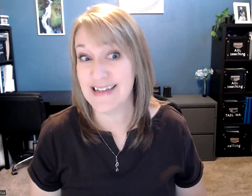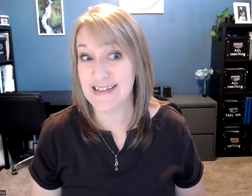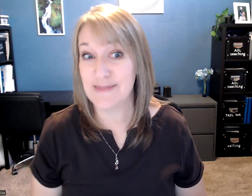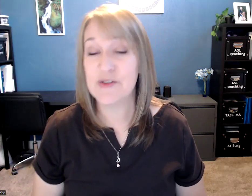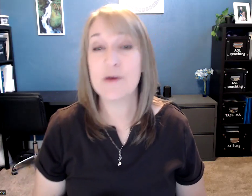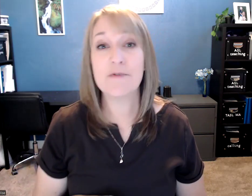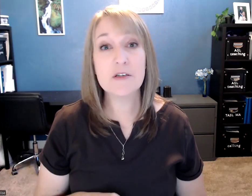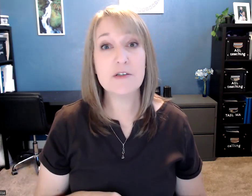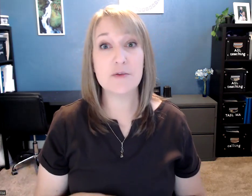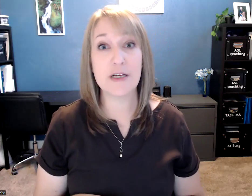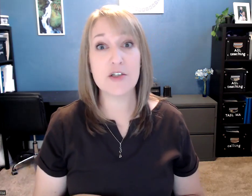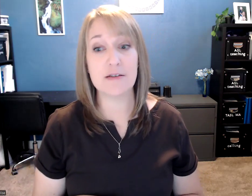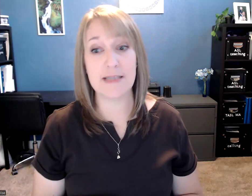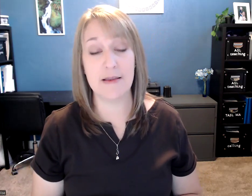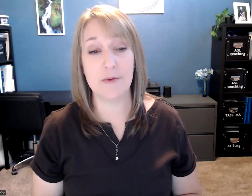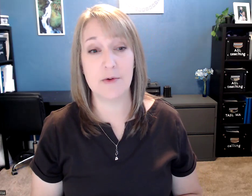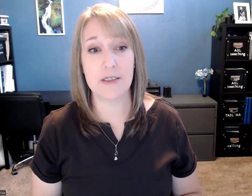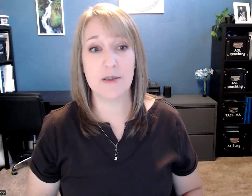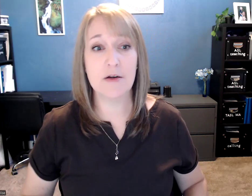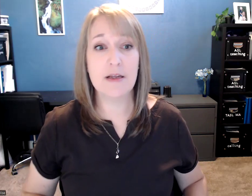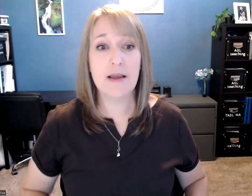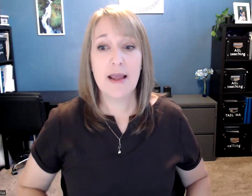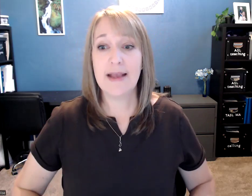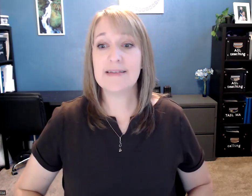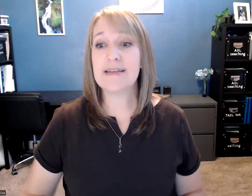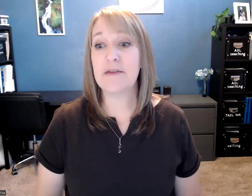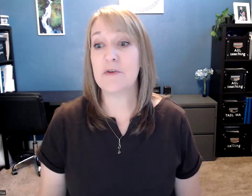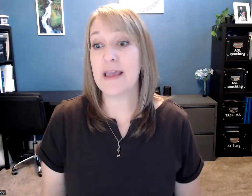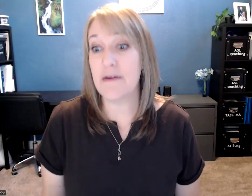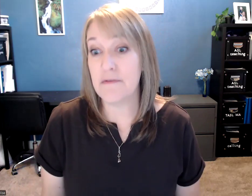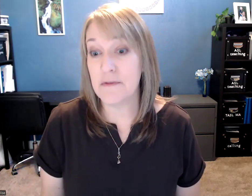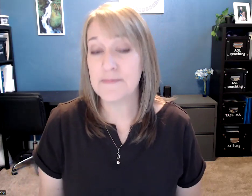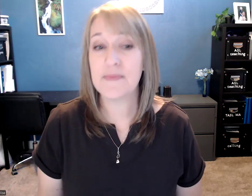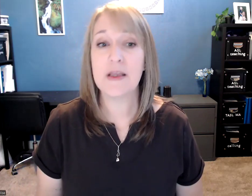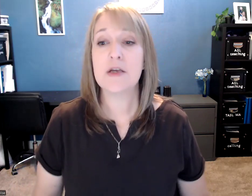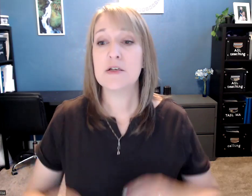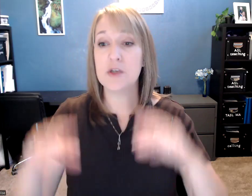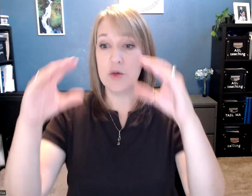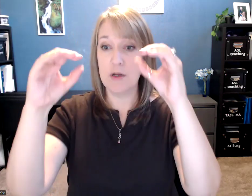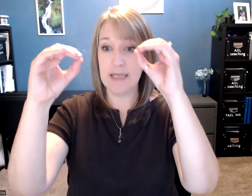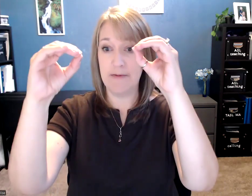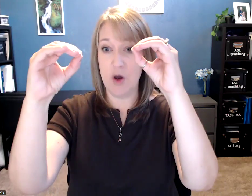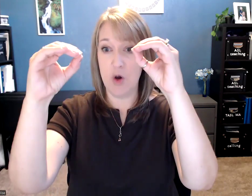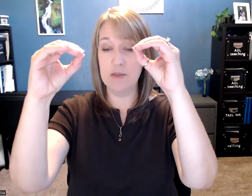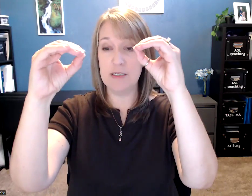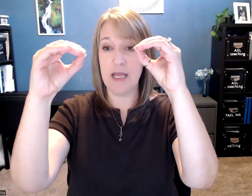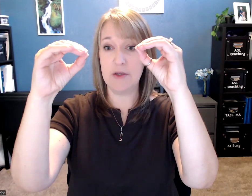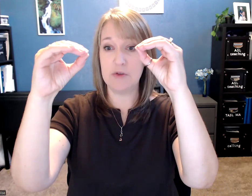signs. So our first directional sign that we're going to learn is the sign for give. So you want to have O's and then you